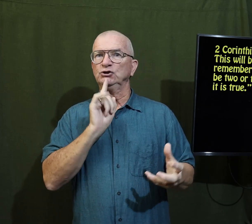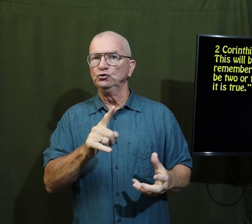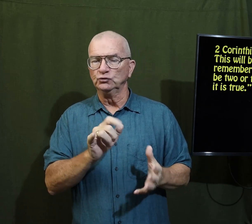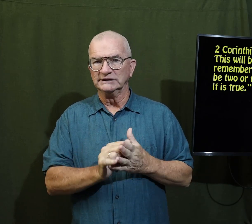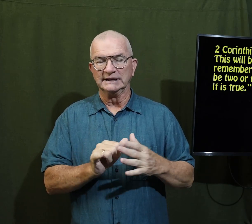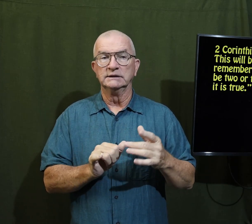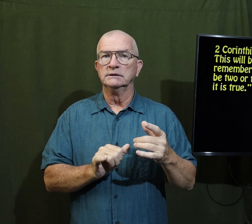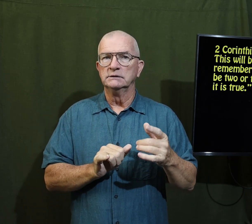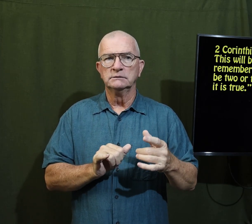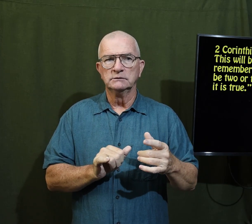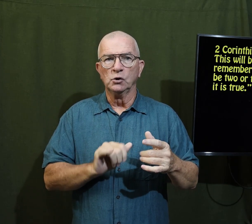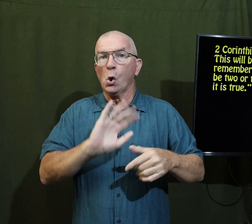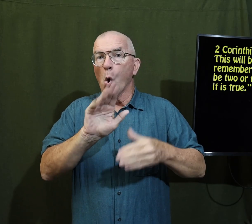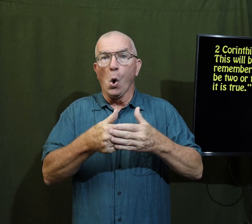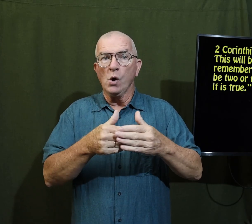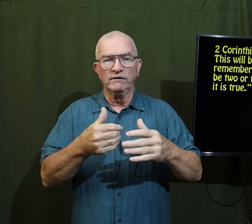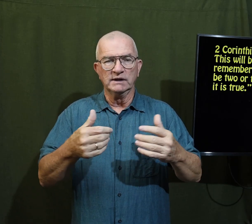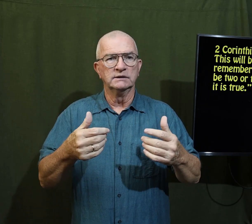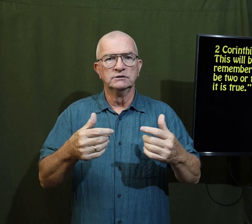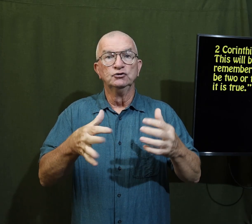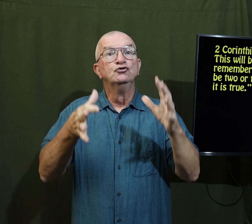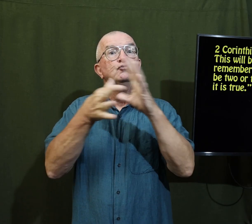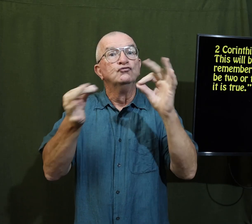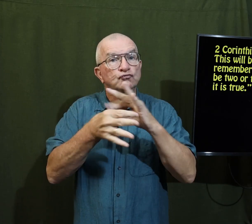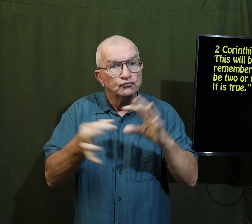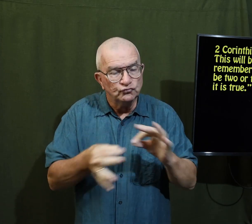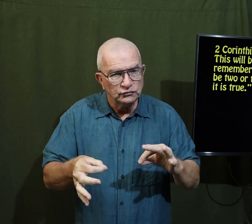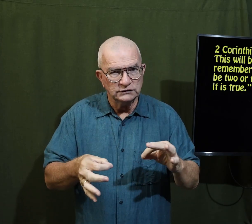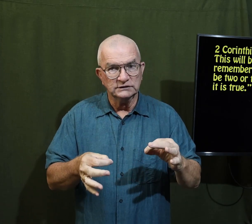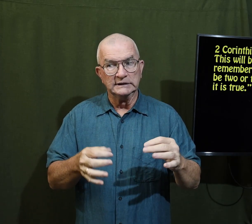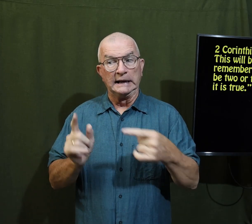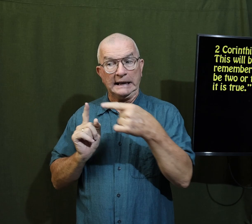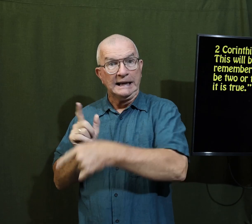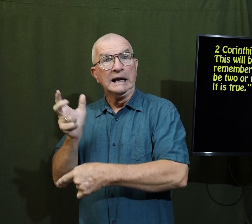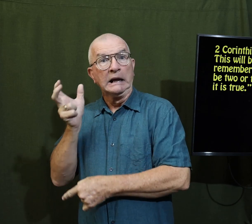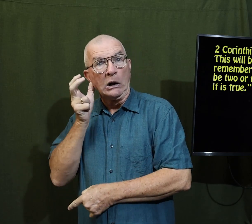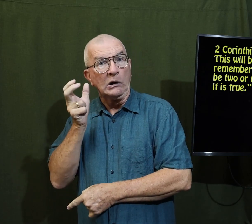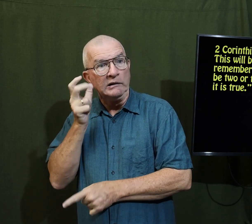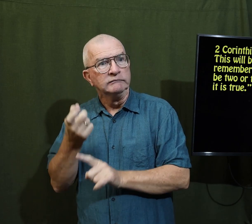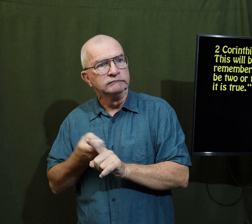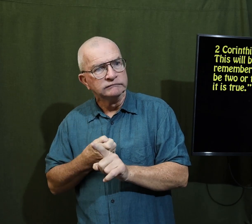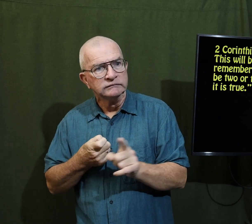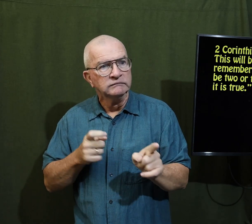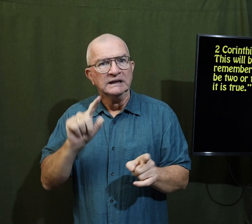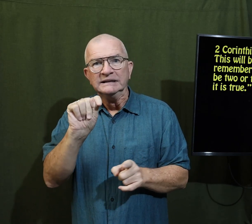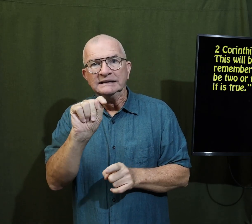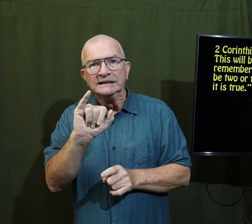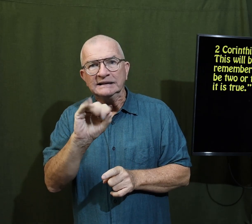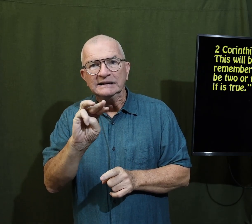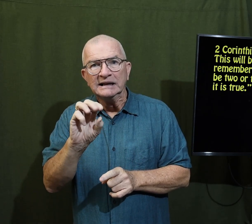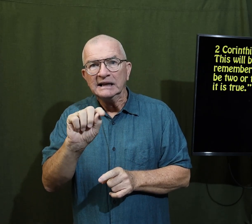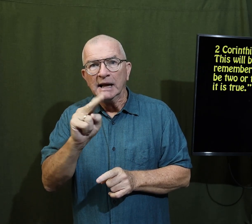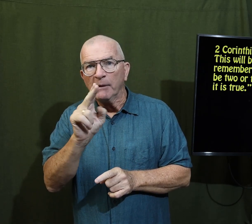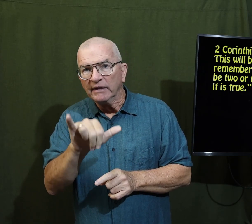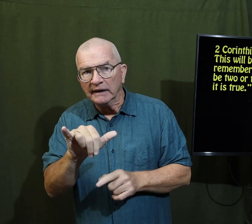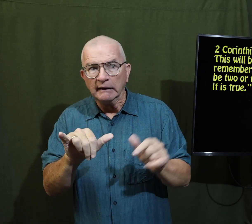that's what Paul wanted to be sure that they were all true stories from what he had heard from